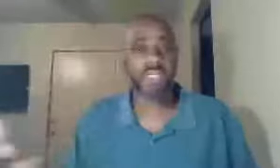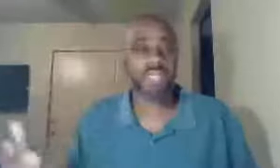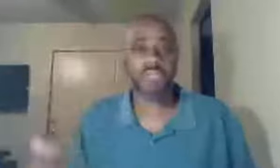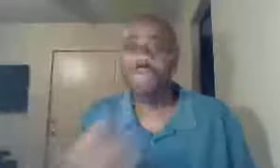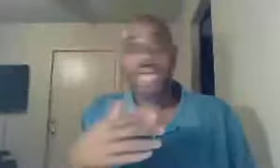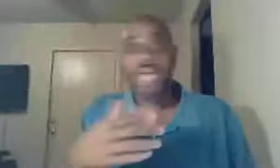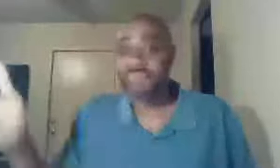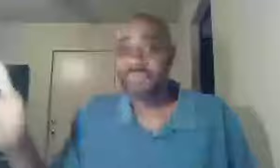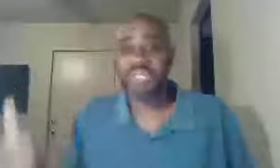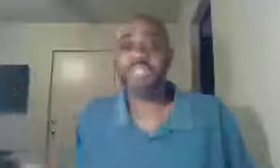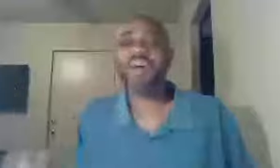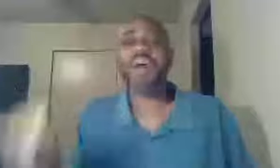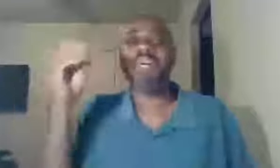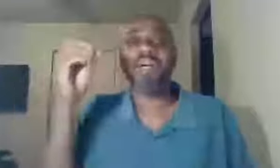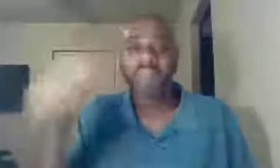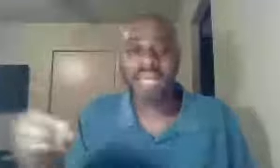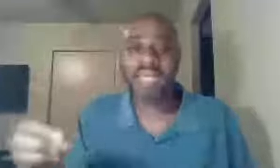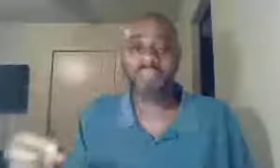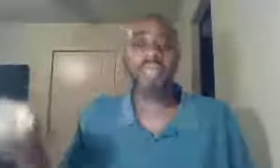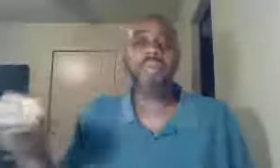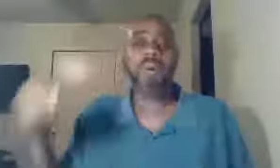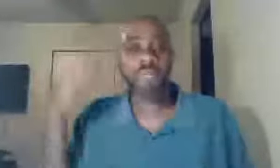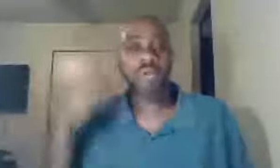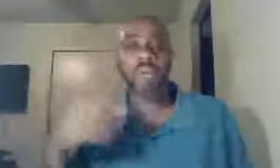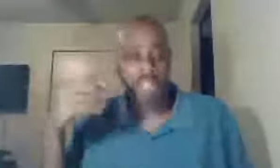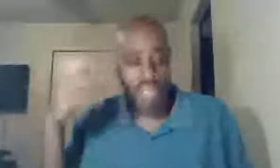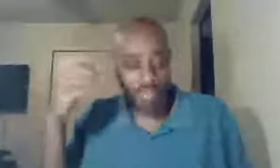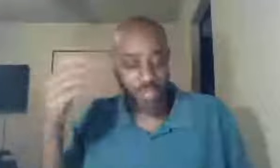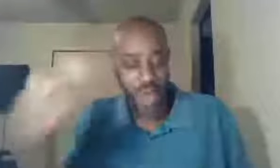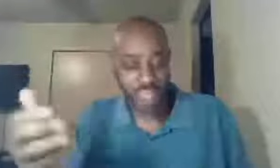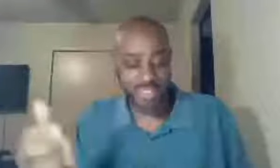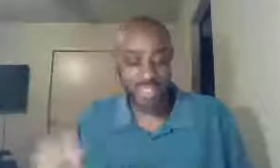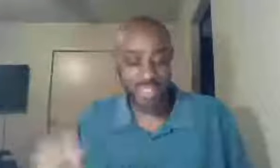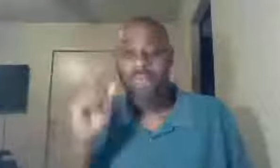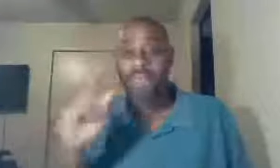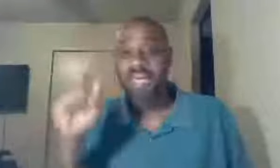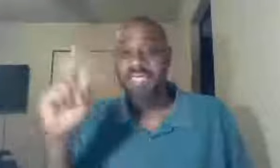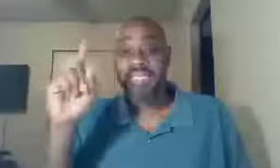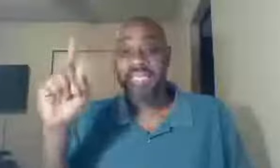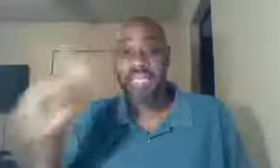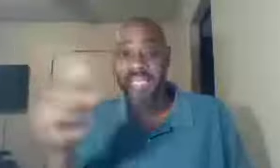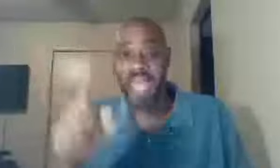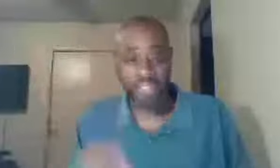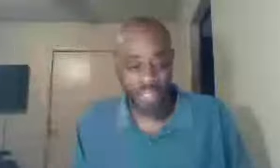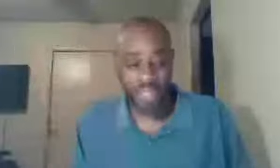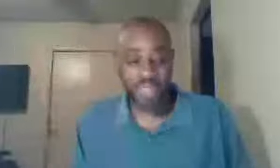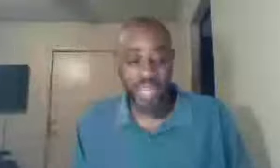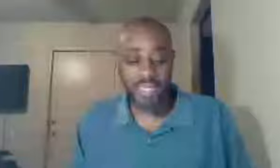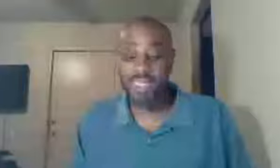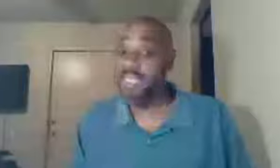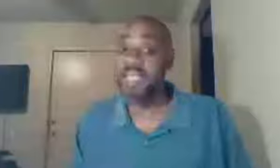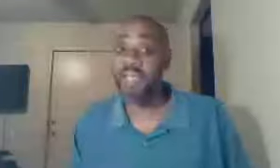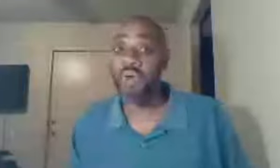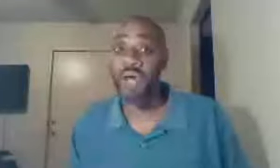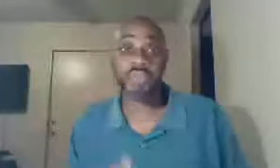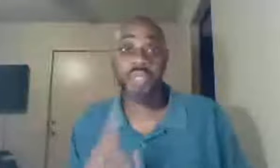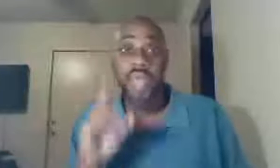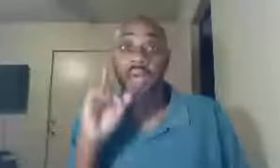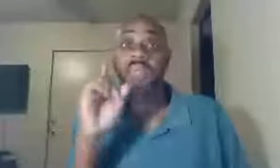continuous, and that doesn't even justify, the committing of it, but we know we should not be practicing it, because it is an indication, that he does not know us, and we